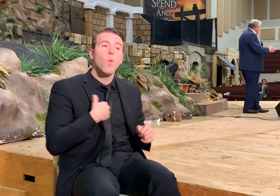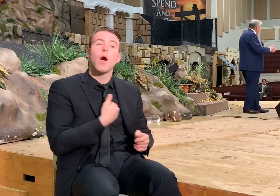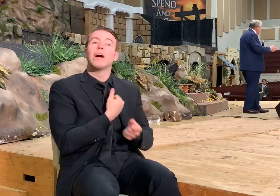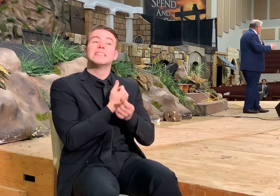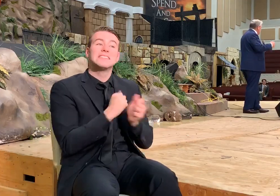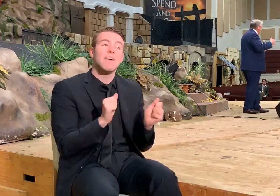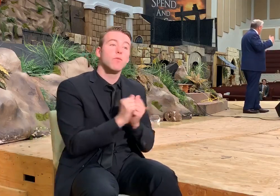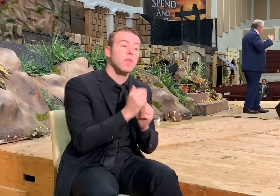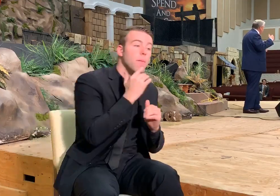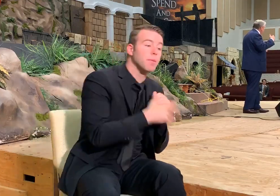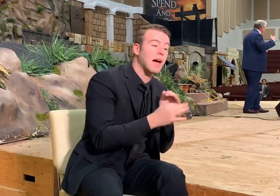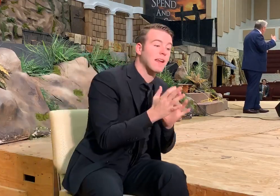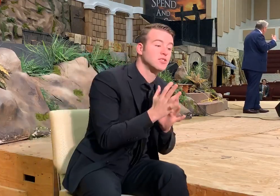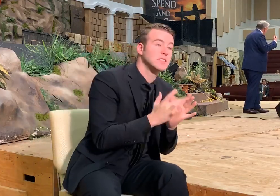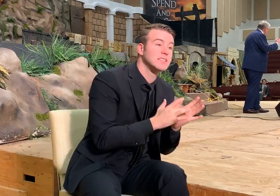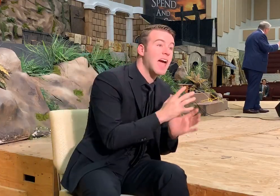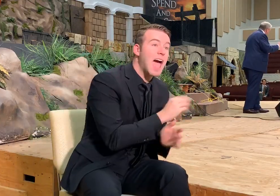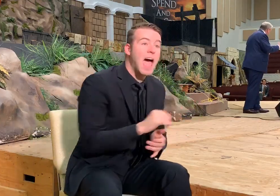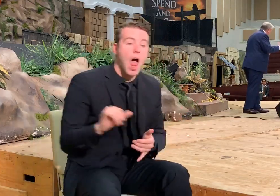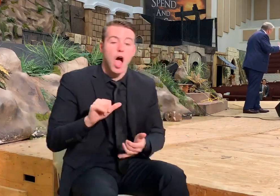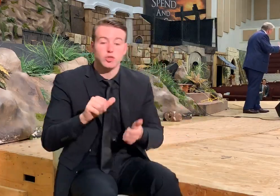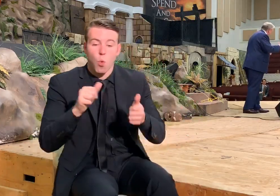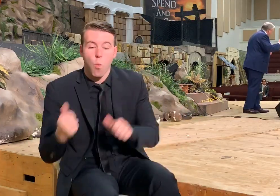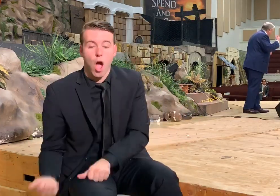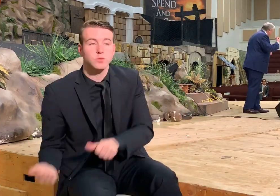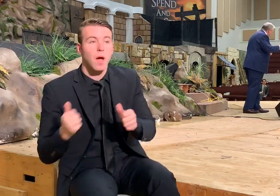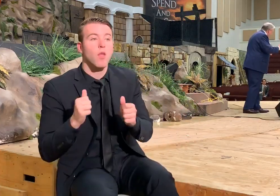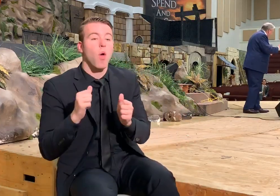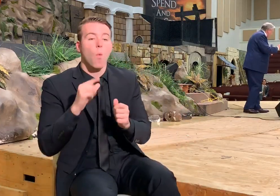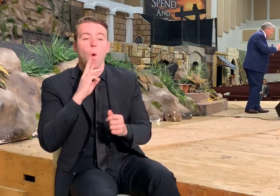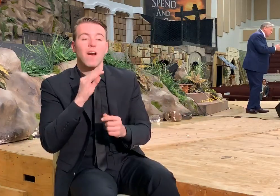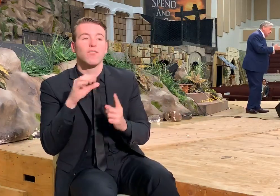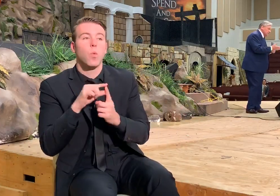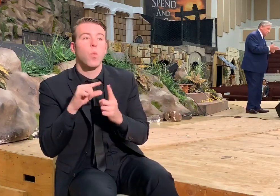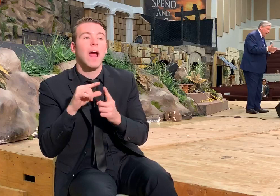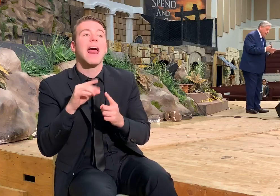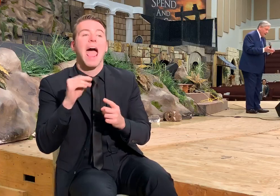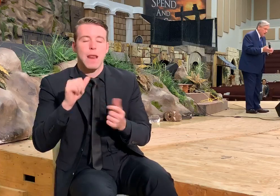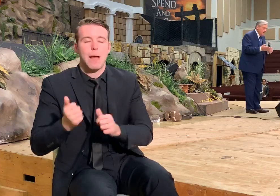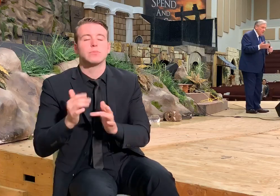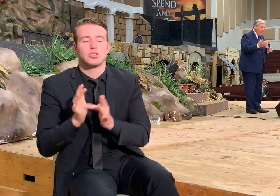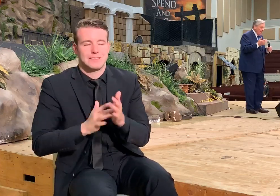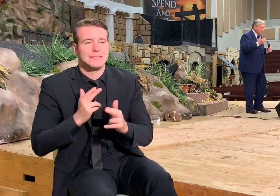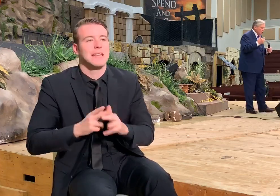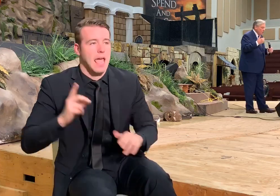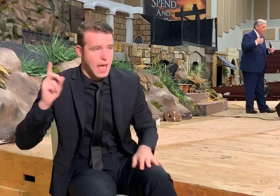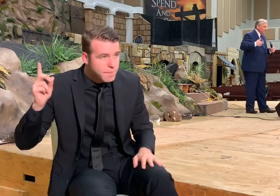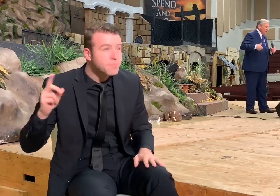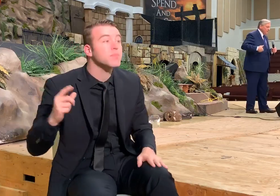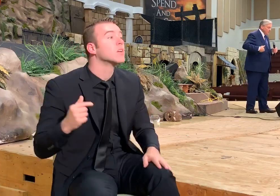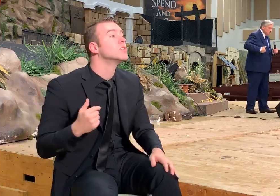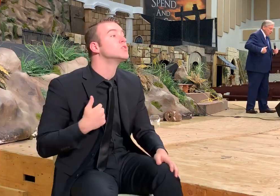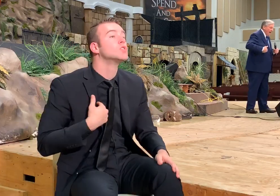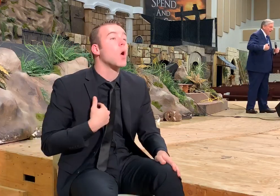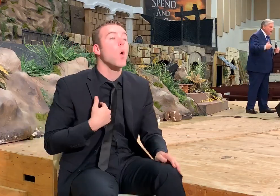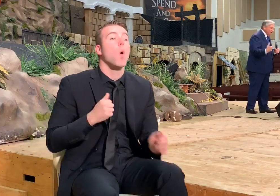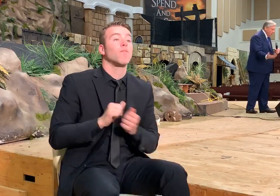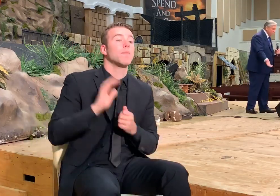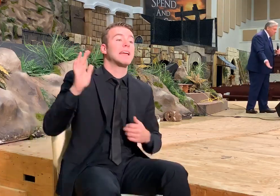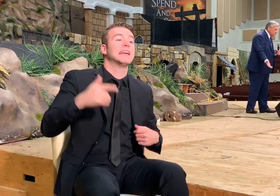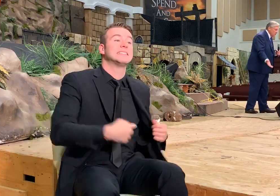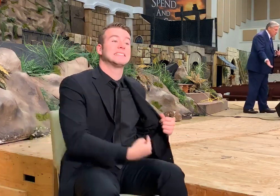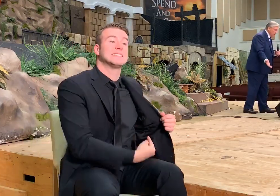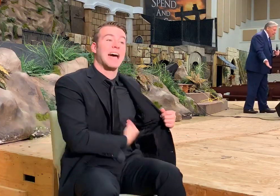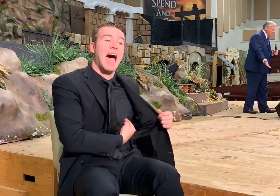blood of Jesus and by washed by the water of the word and also baptized in his name. And so from his side